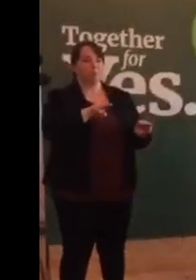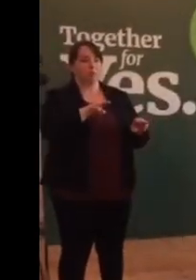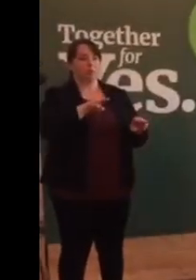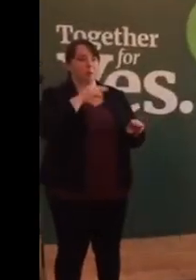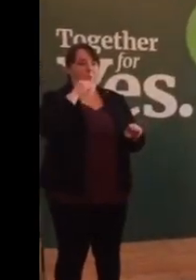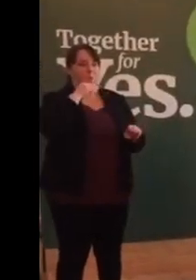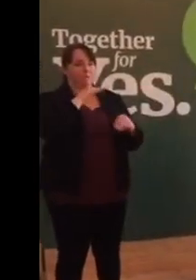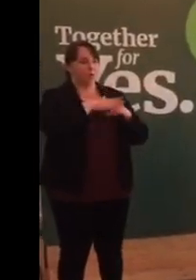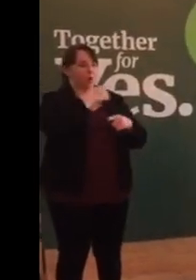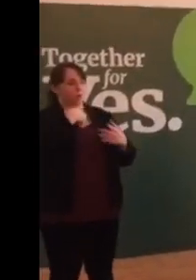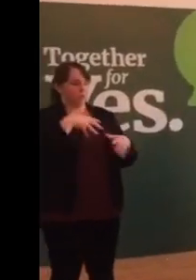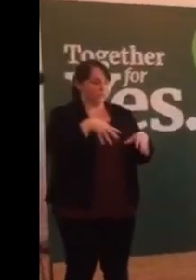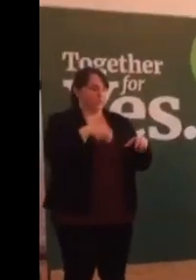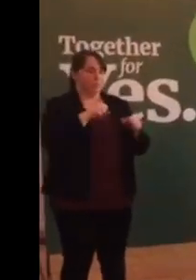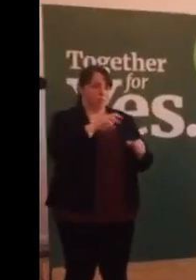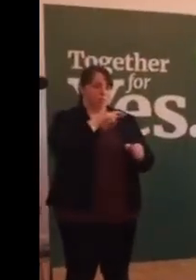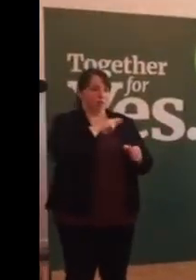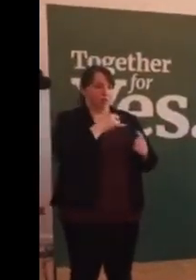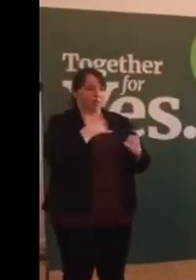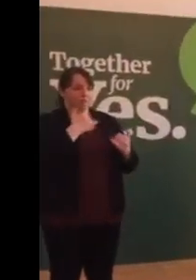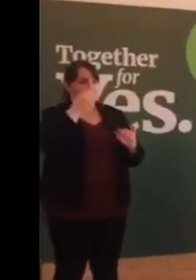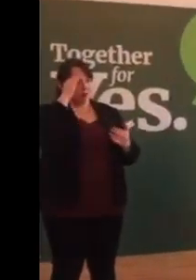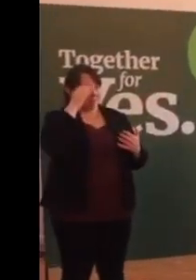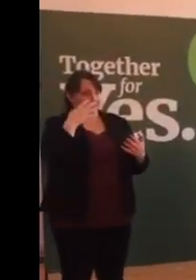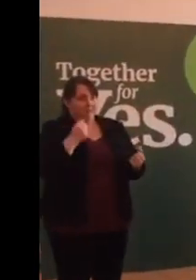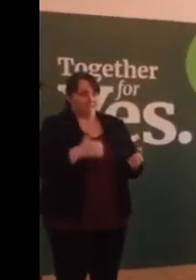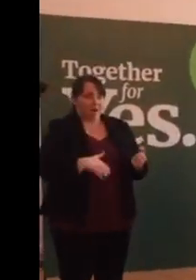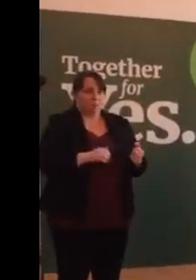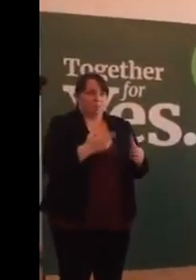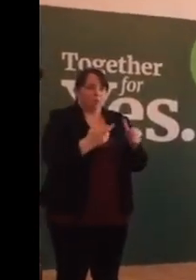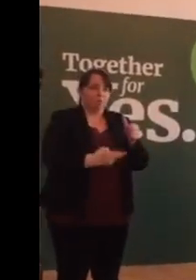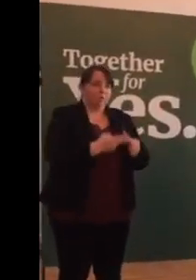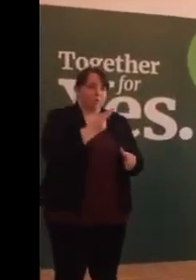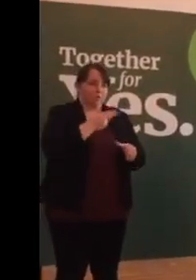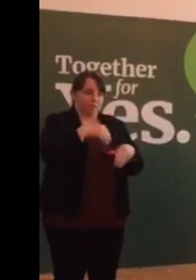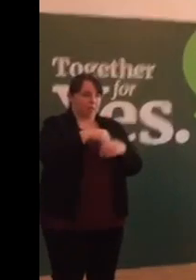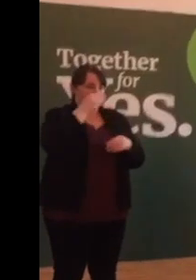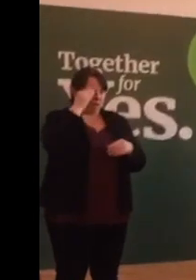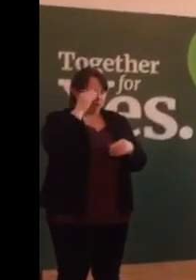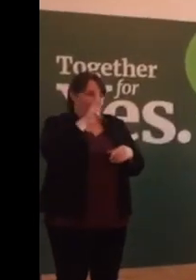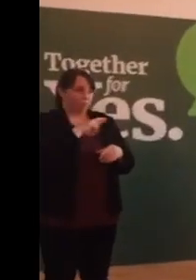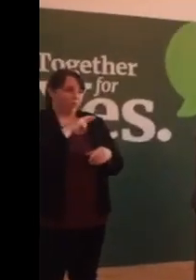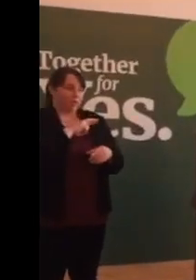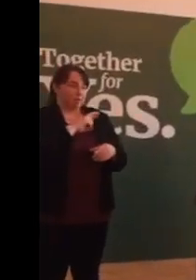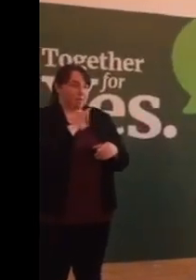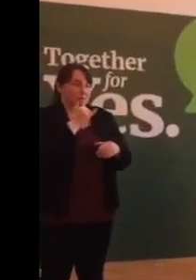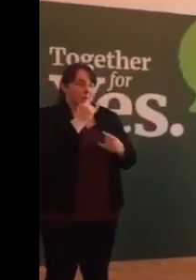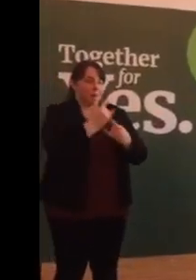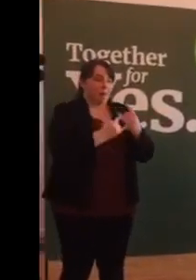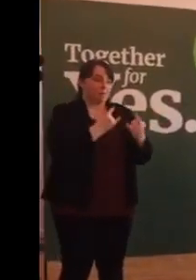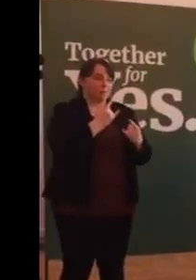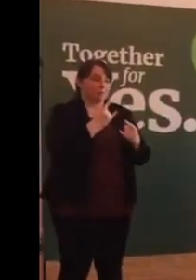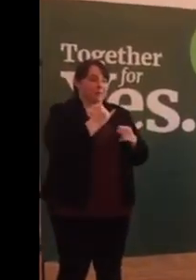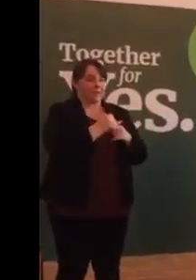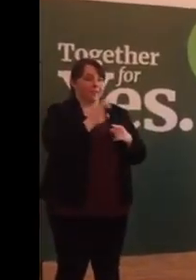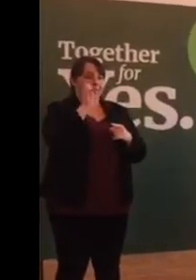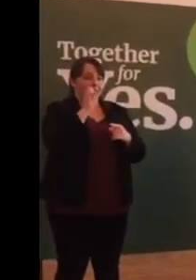accept the reality that we have abortion in Ireland. Technically, it may take place in Britain,